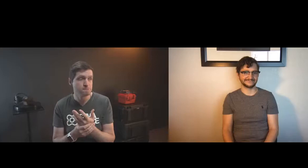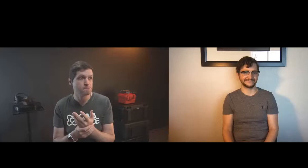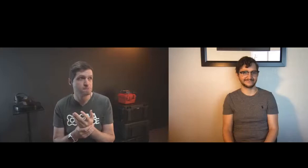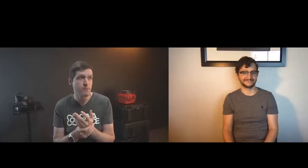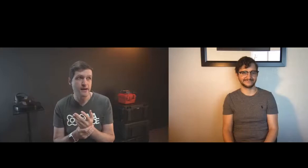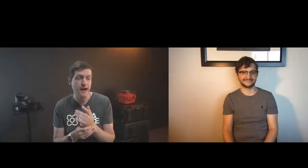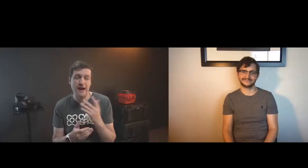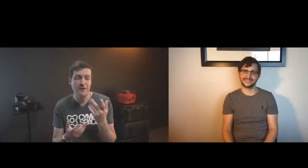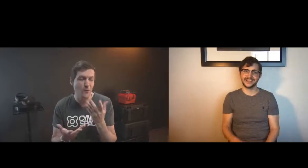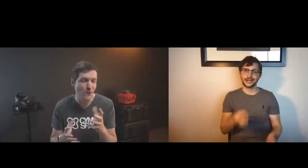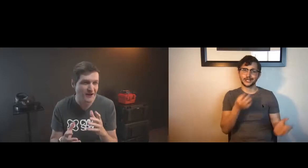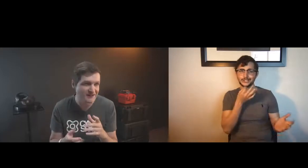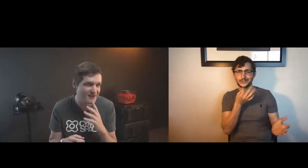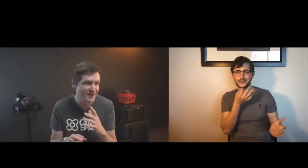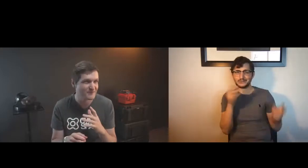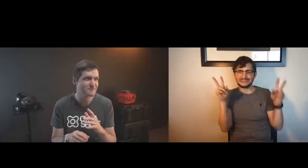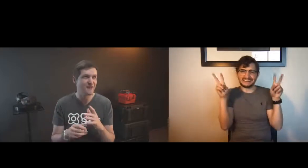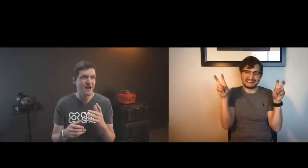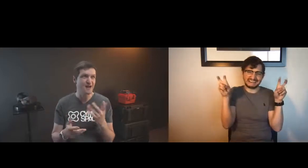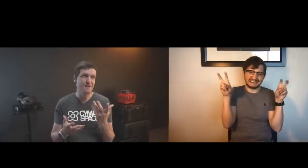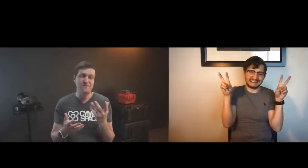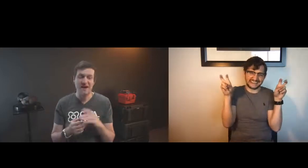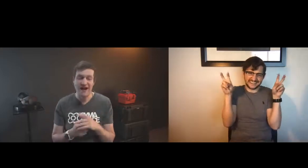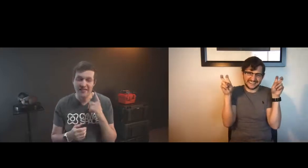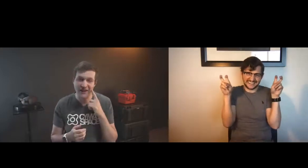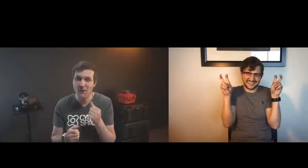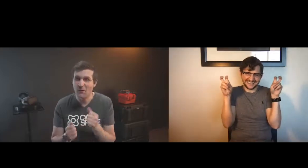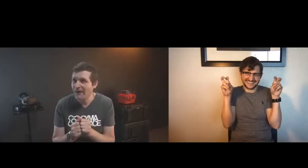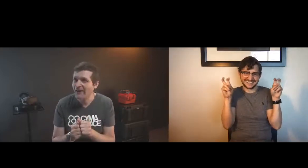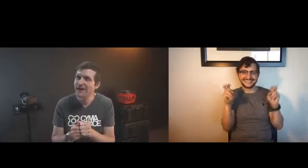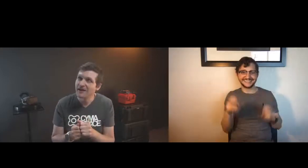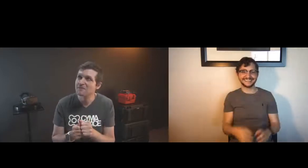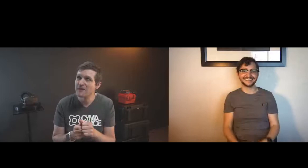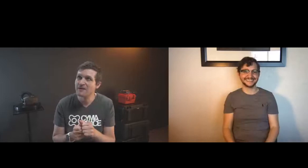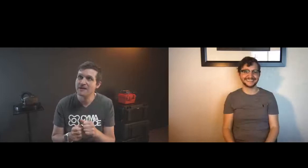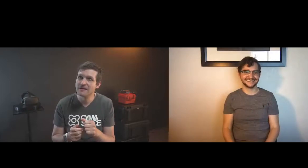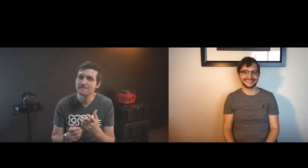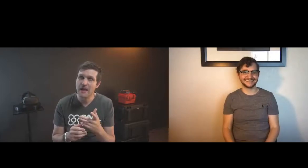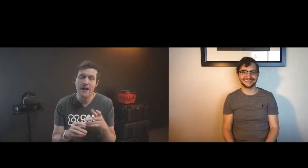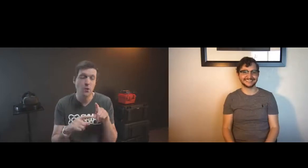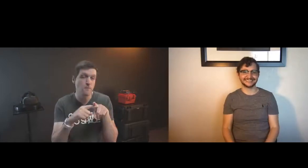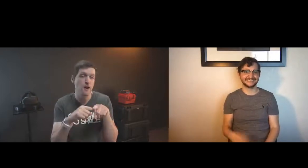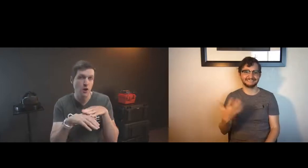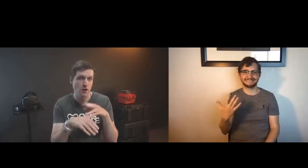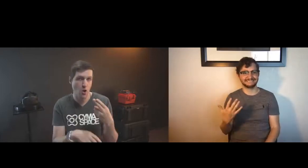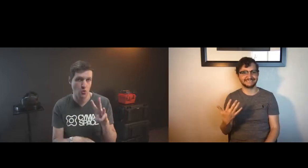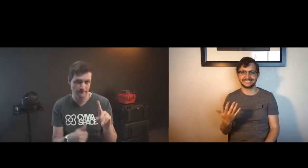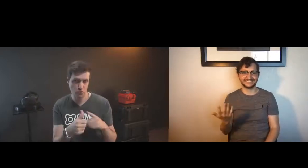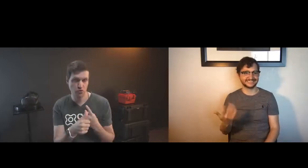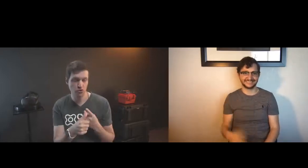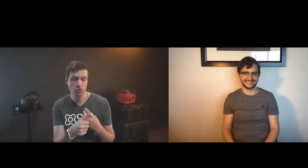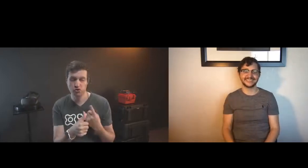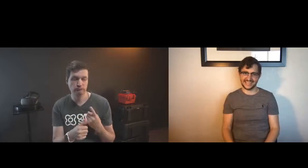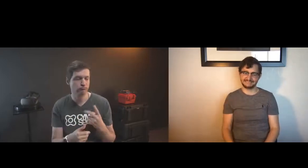and i think that's on the horizon i can't say exactly when but i would say maybe